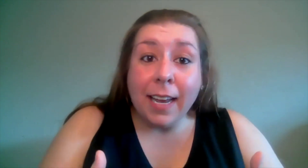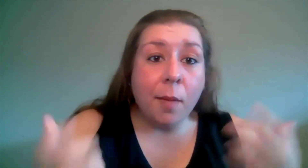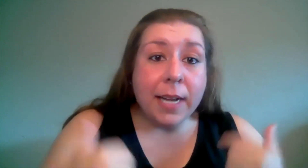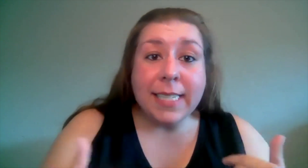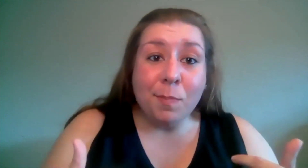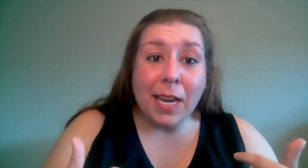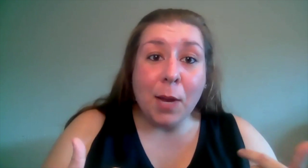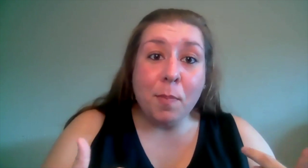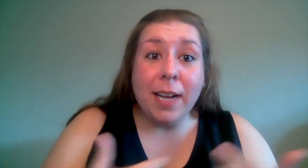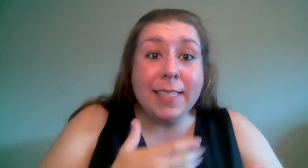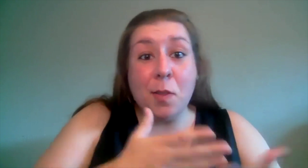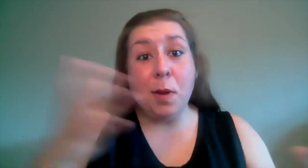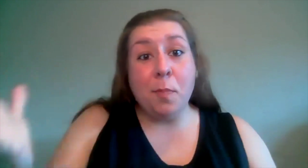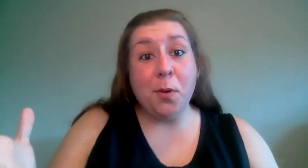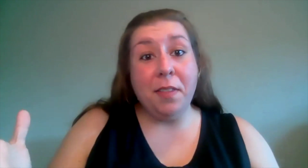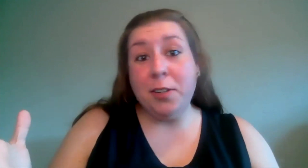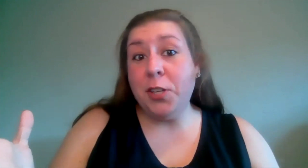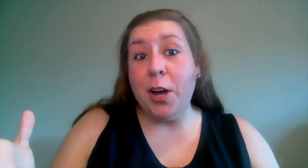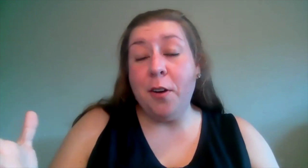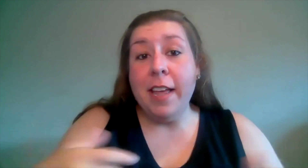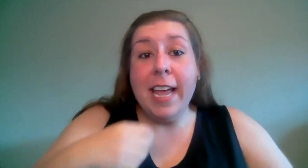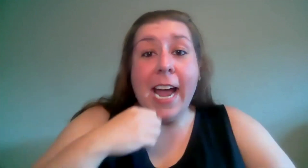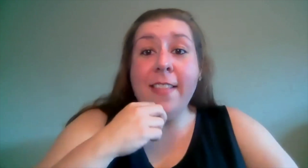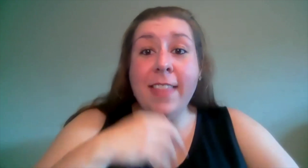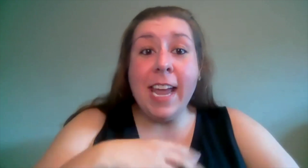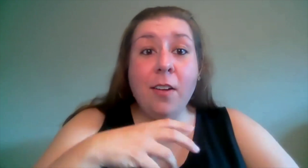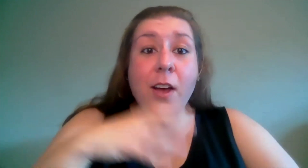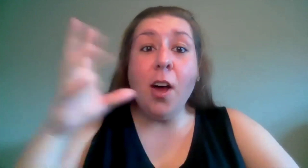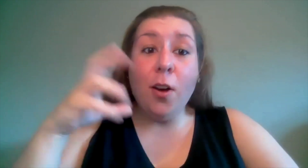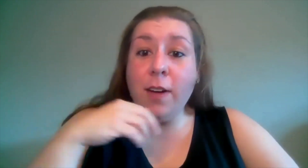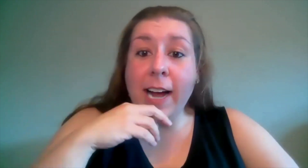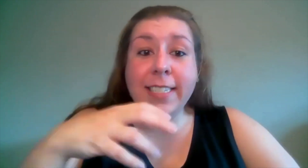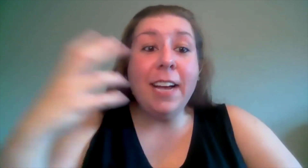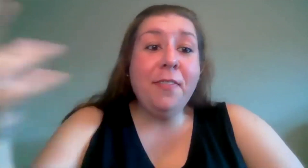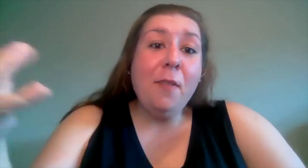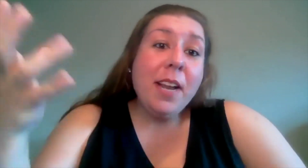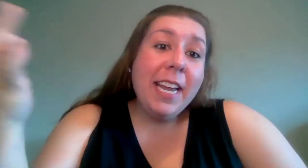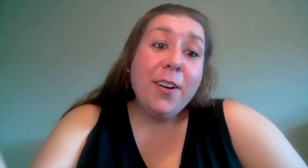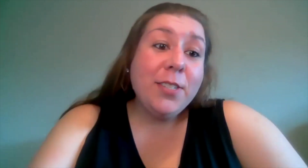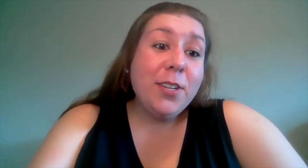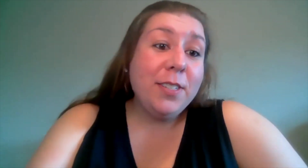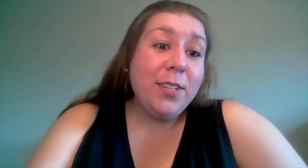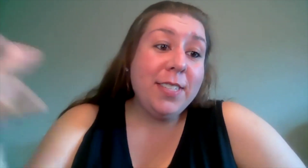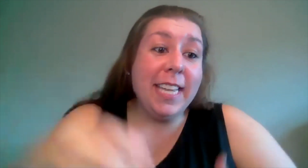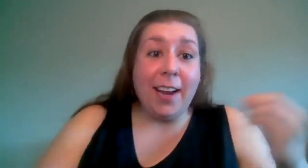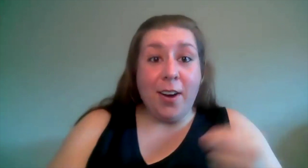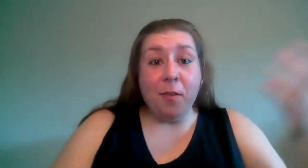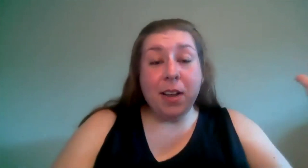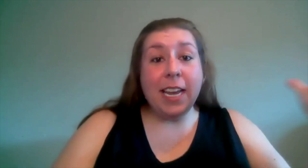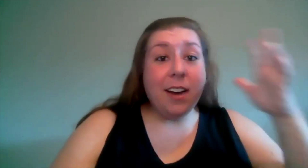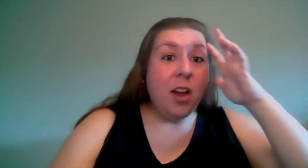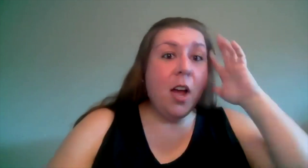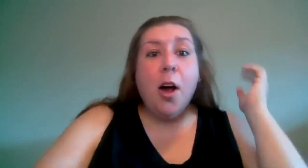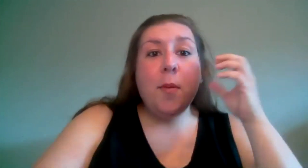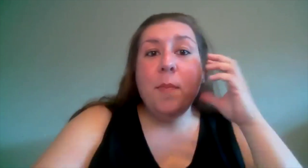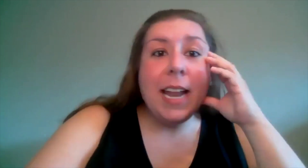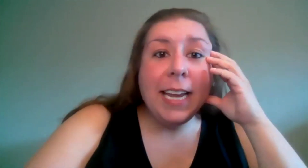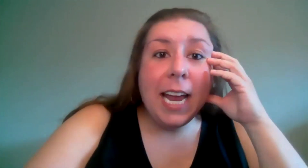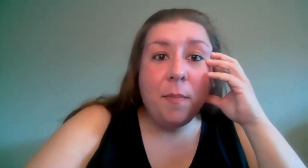not because of me but because of the people who are in the show and they are like oh i def i want to hear so and so sing or i want to hear oh man i can't